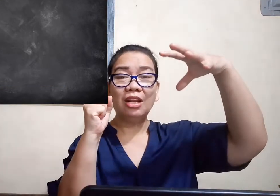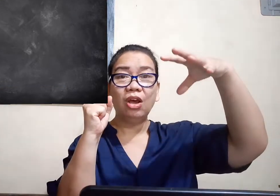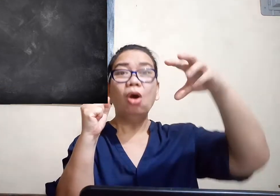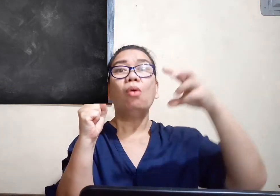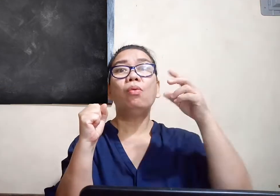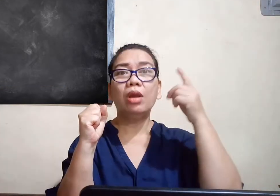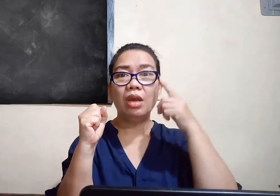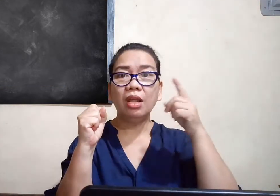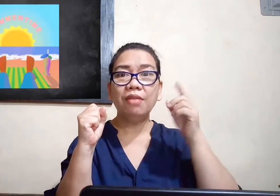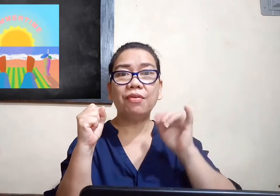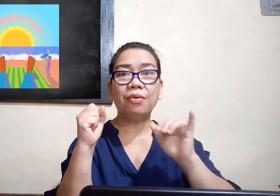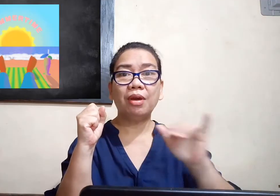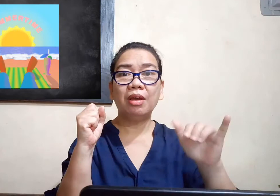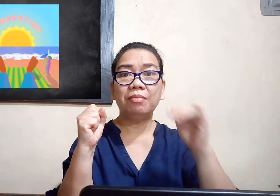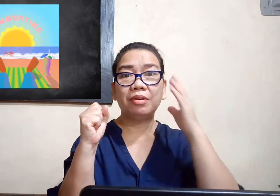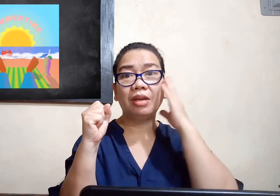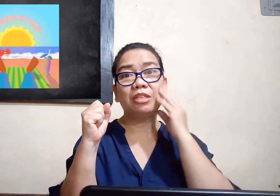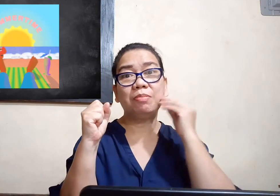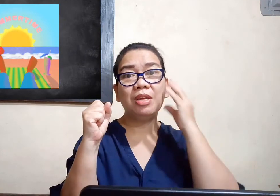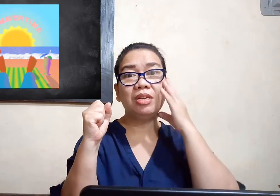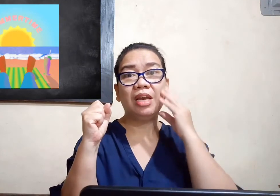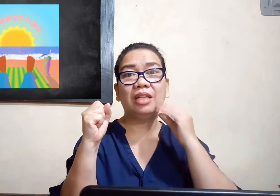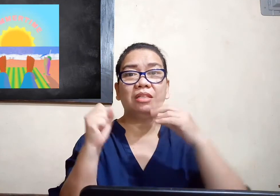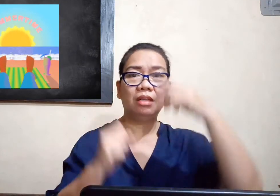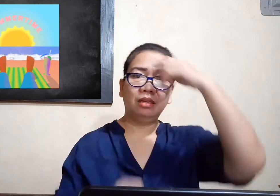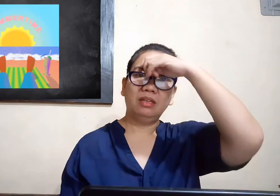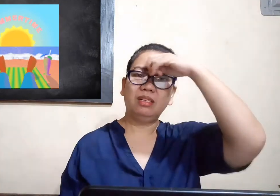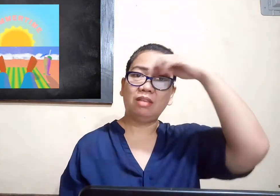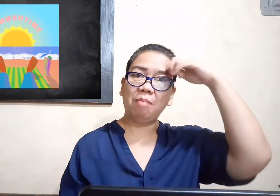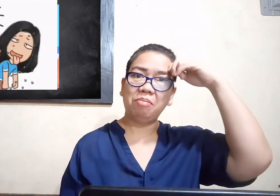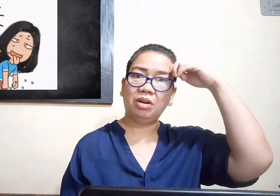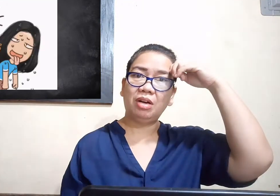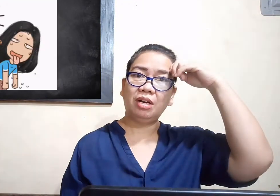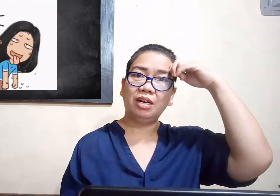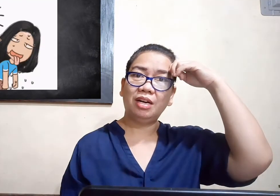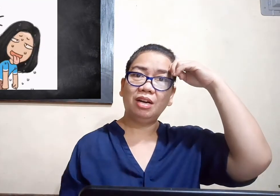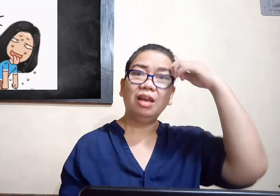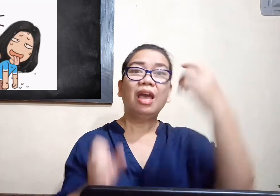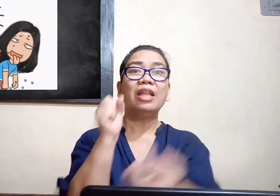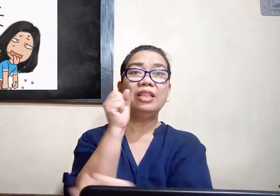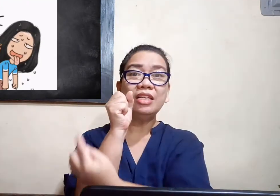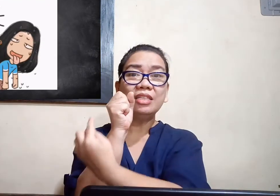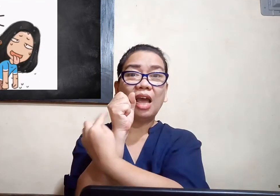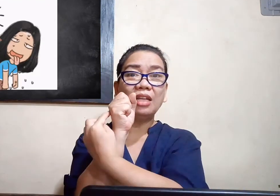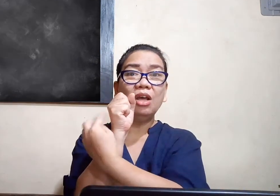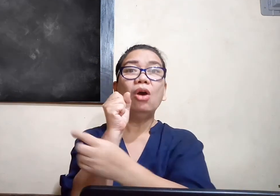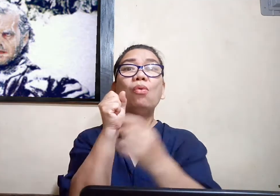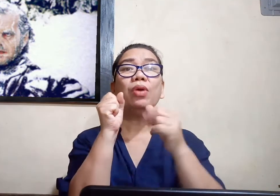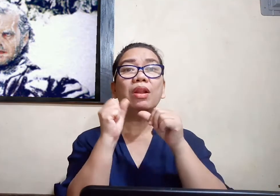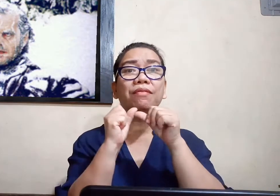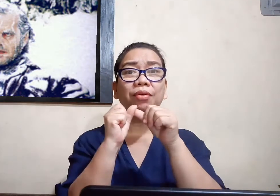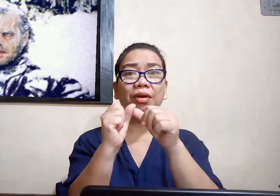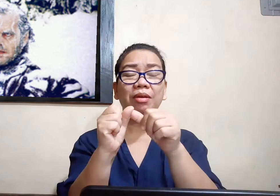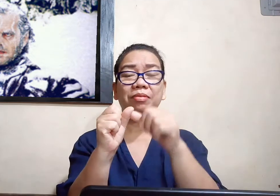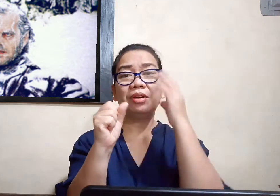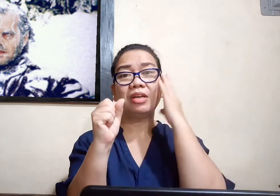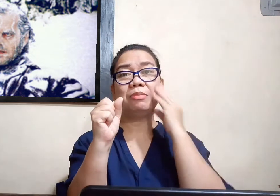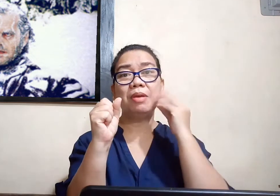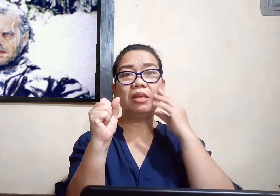will forever experience summer and this side will forever experience